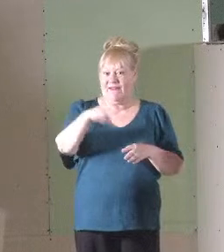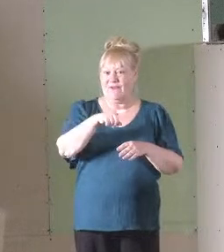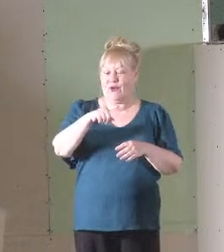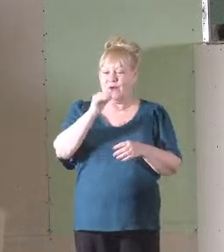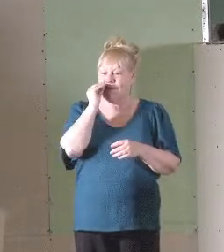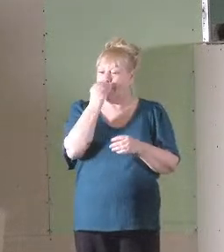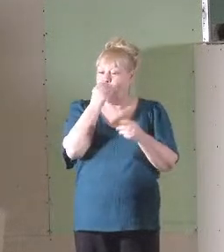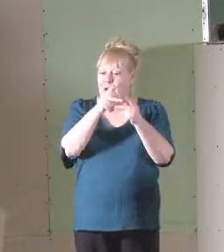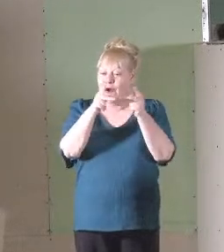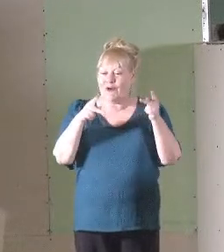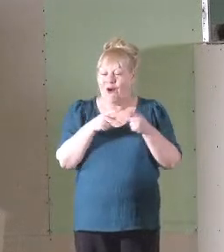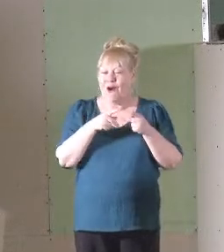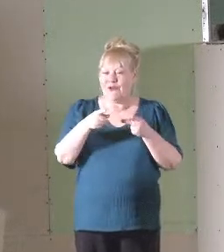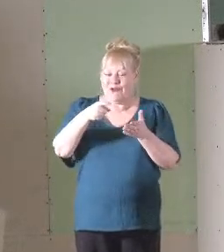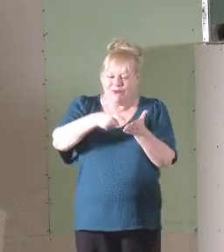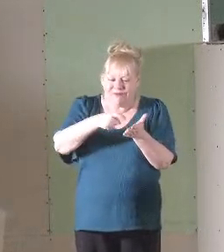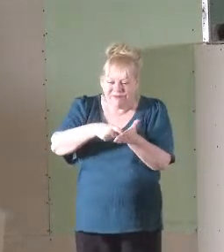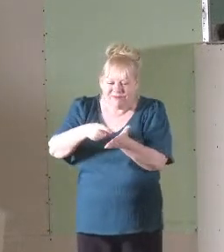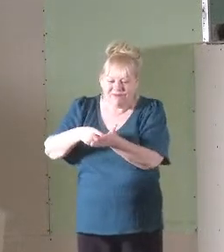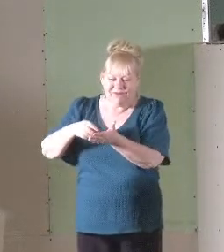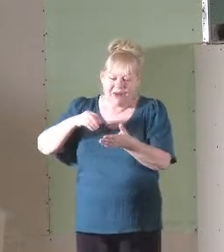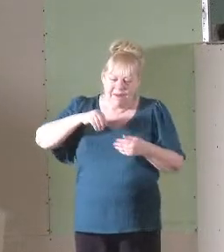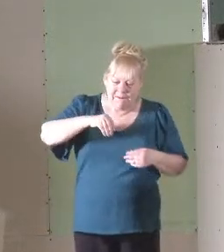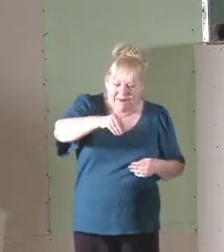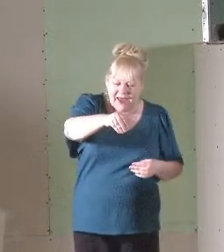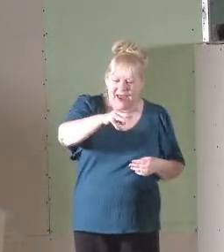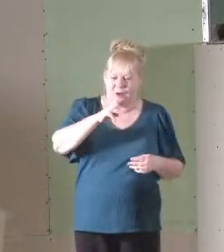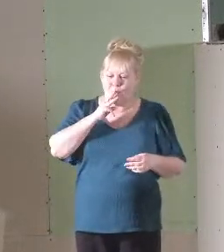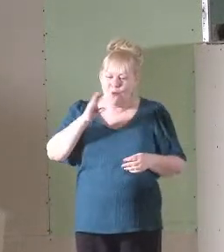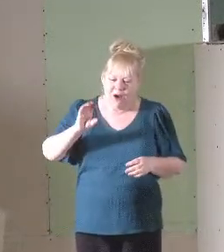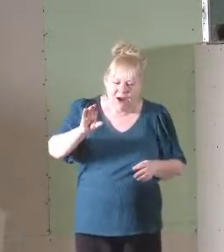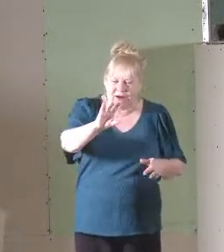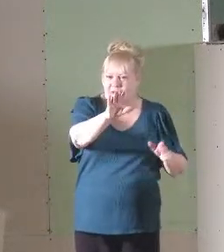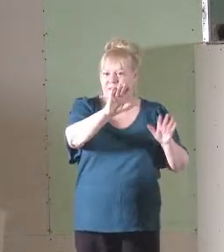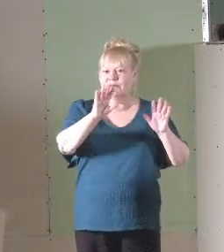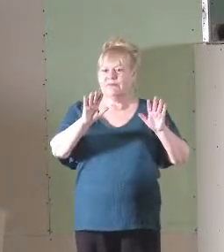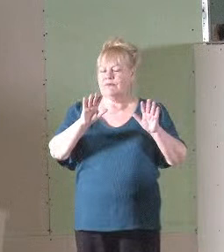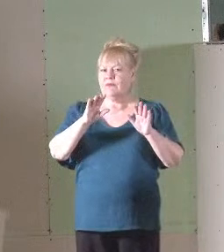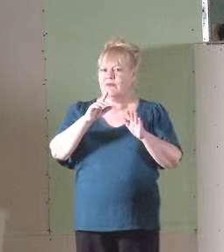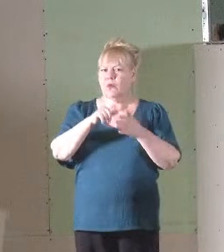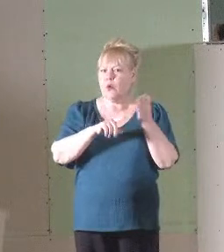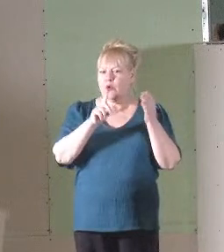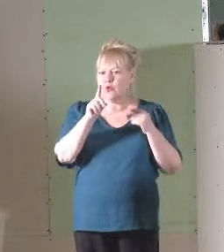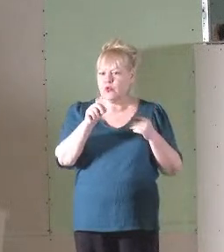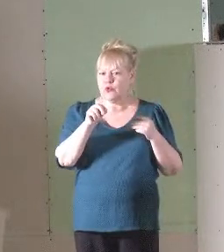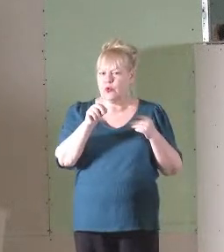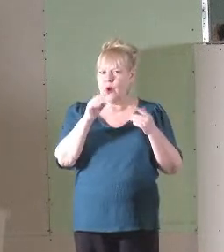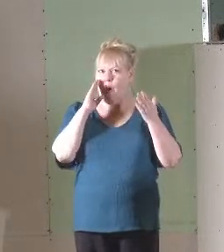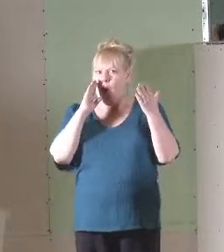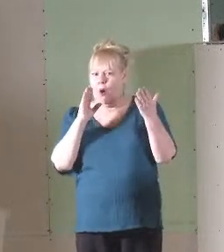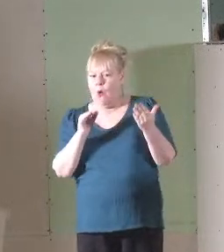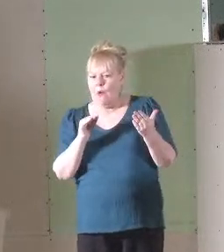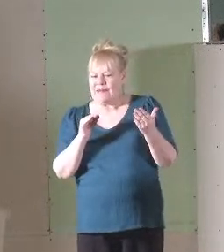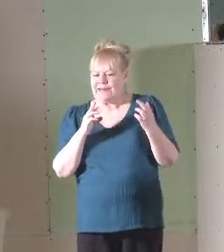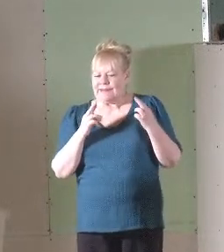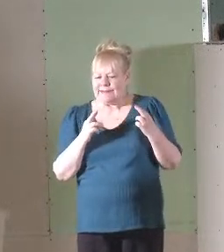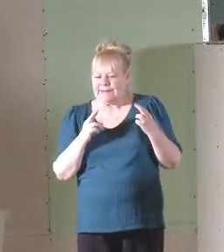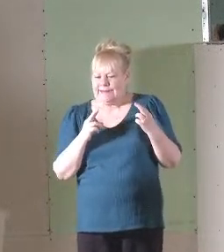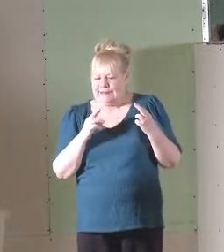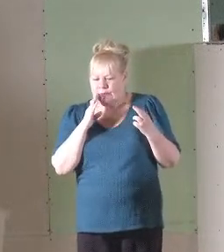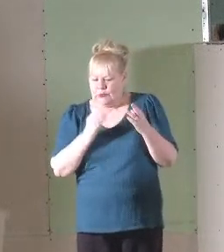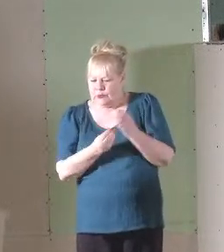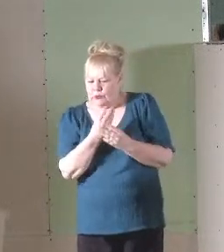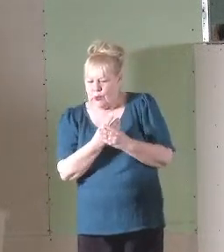In the early spring, you till the ground, you plant the seed, you water it in, and then what do you do? You hope for the best, don't you?